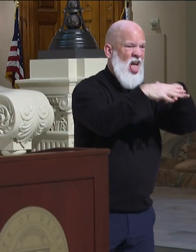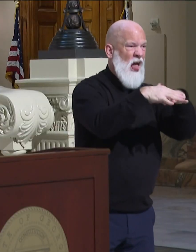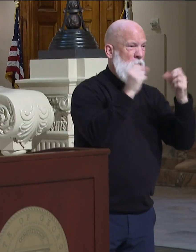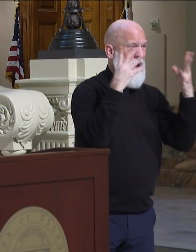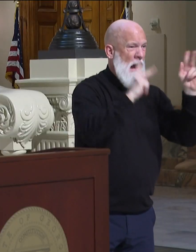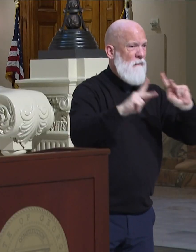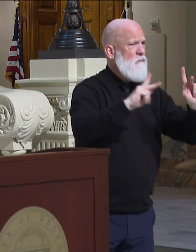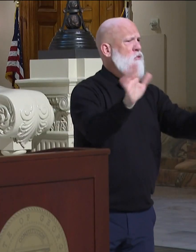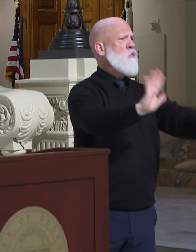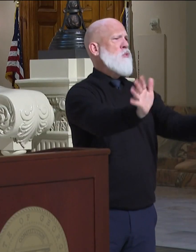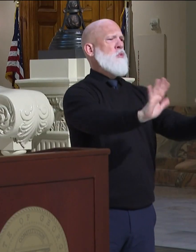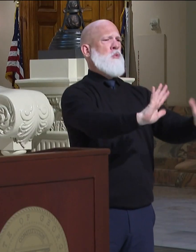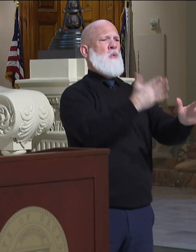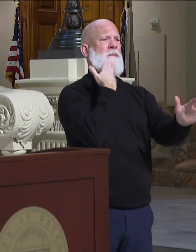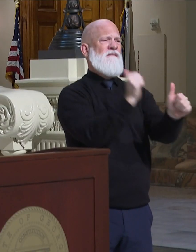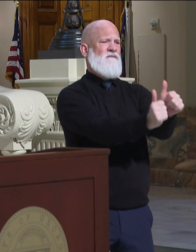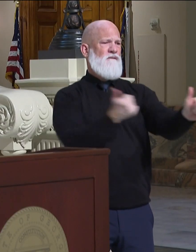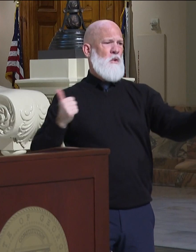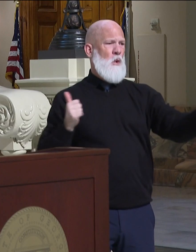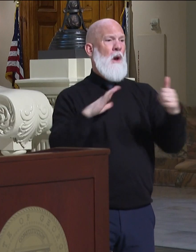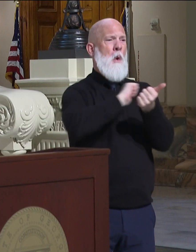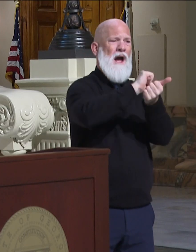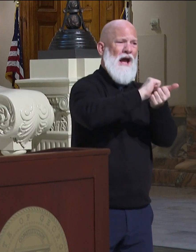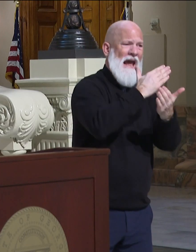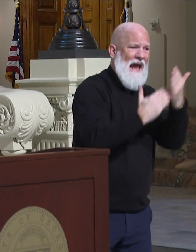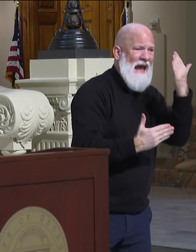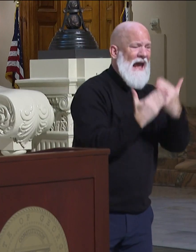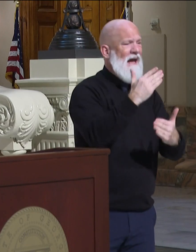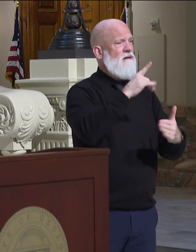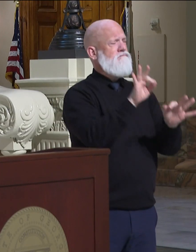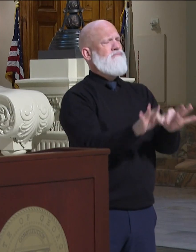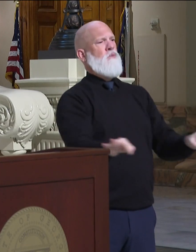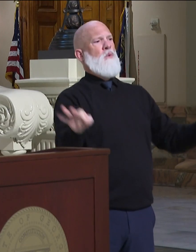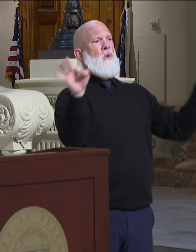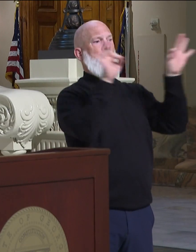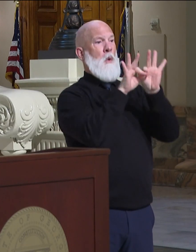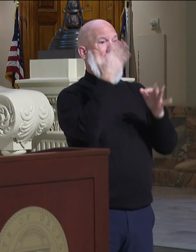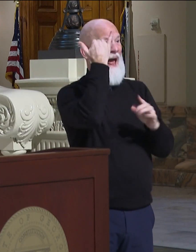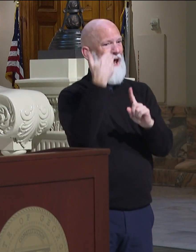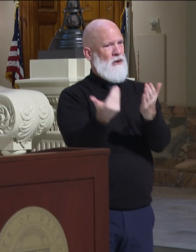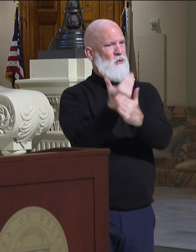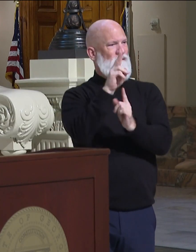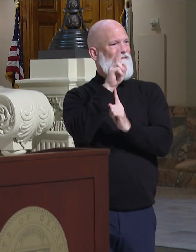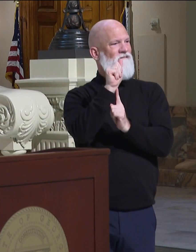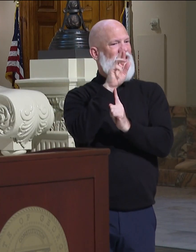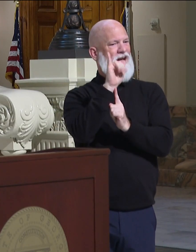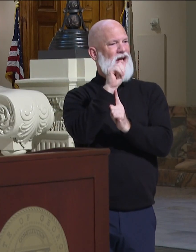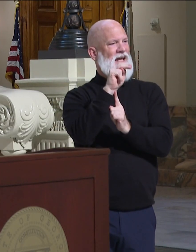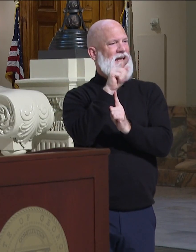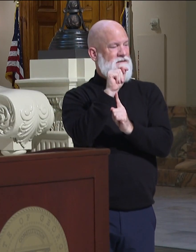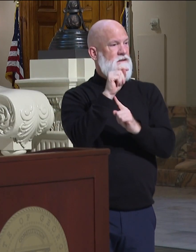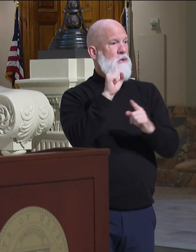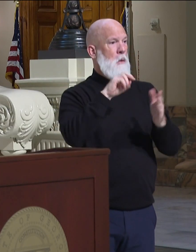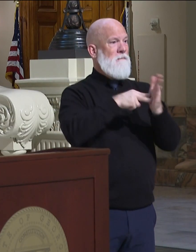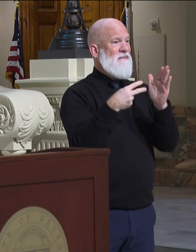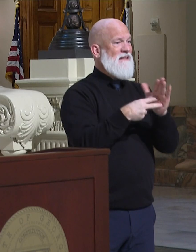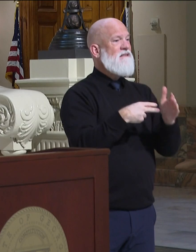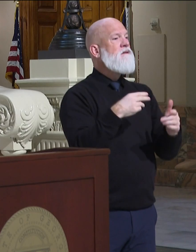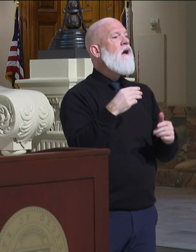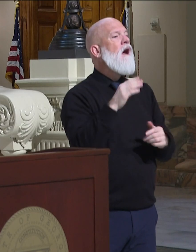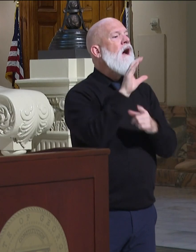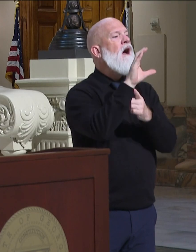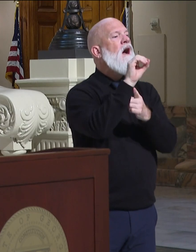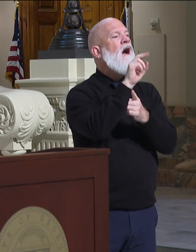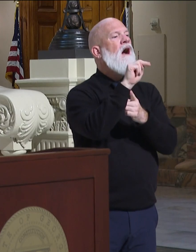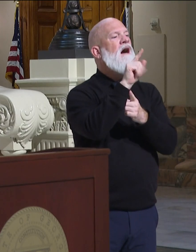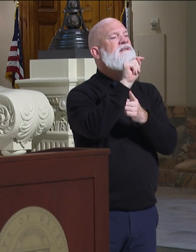It is even easier to acquire COVID now going out in public spaces than before because with this variant it's more easily spread. Georgia Public